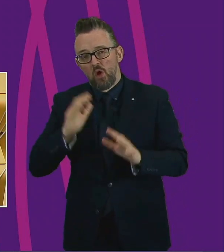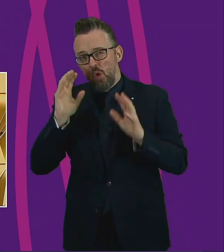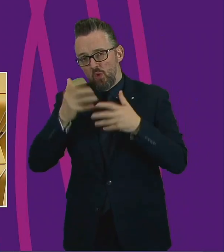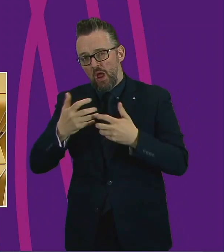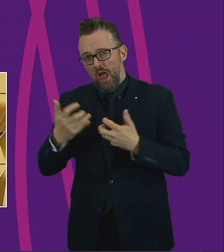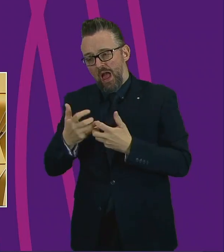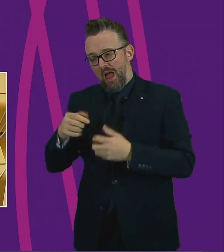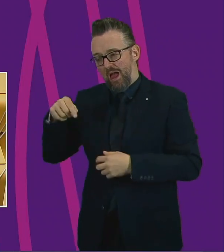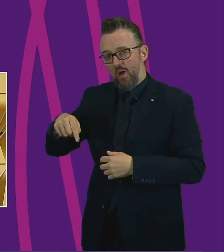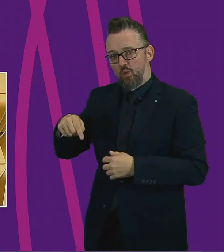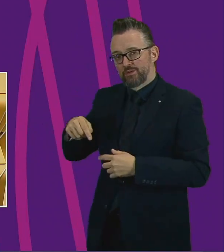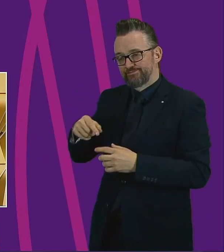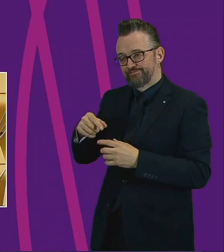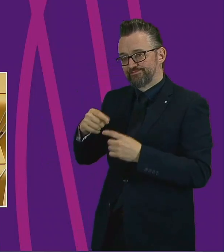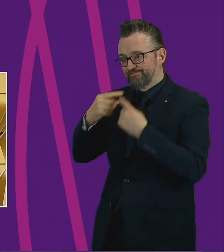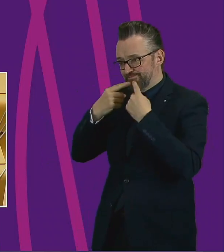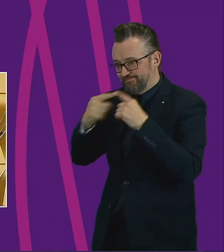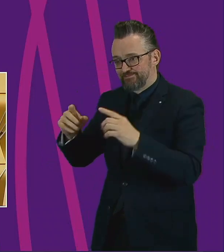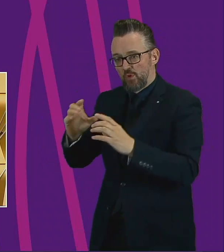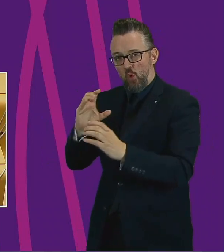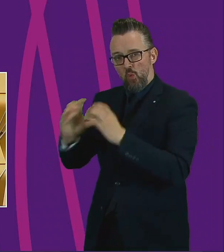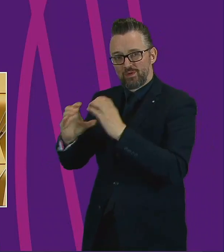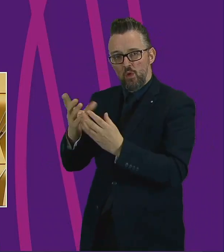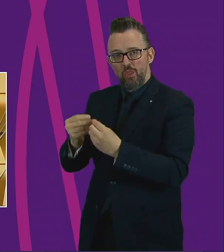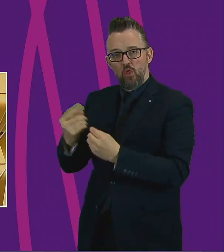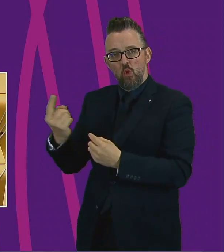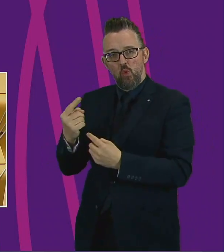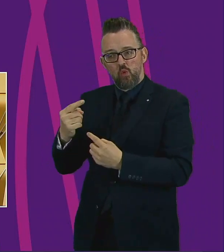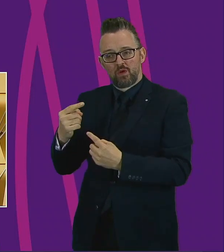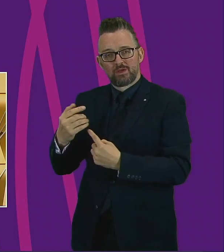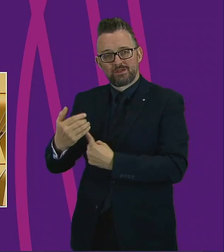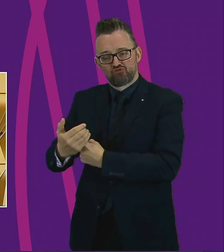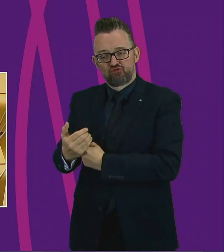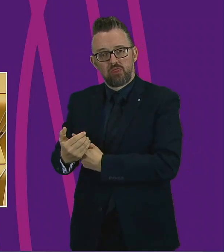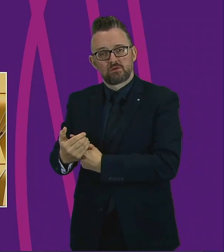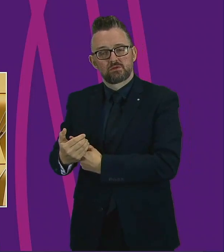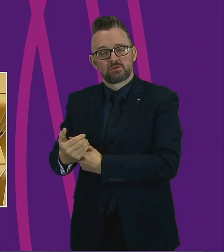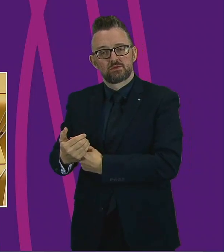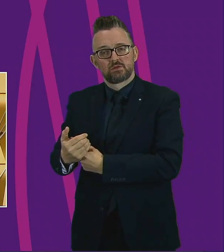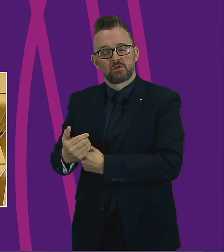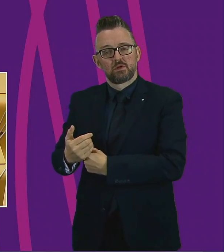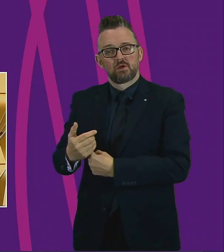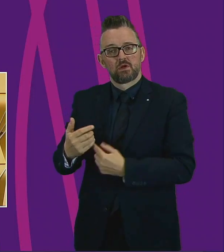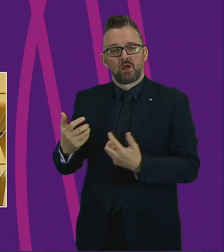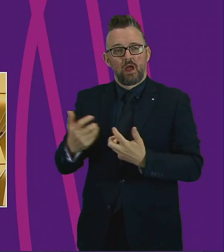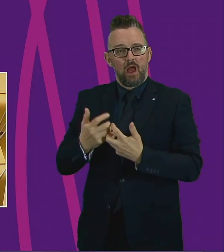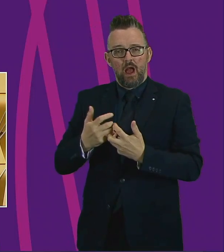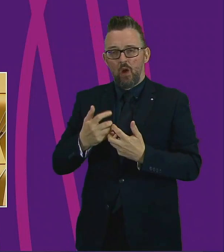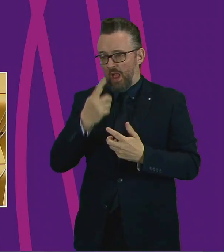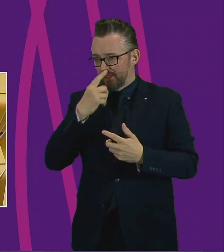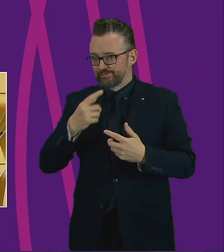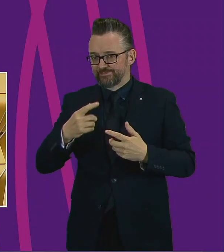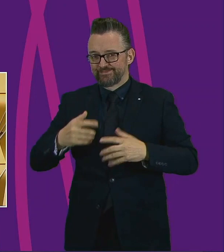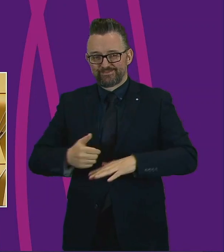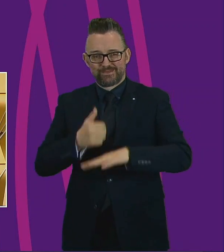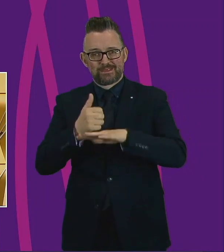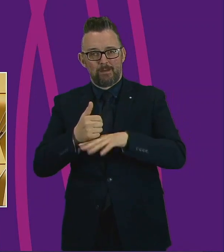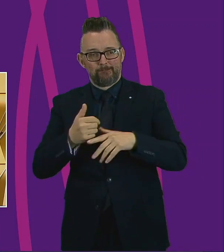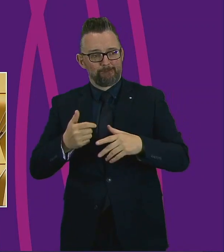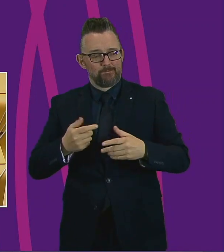we continue to communicate with those that are in shielded categories, how we open up a constructive dialogue with those